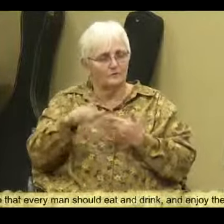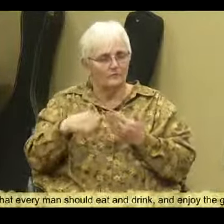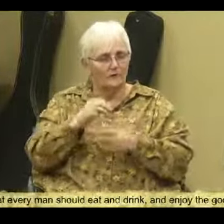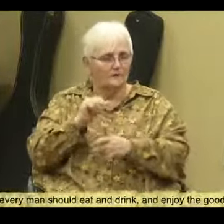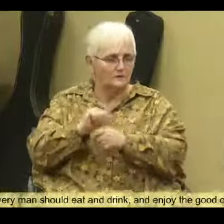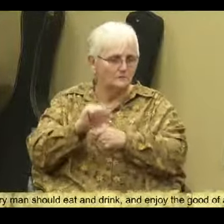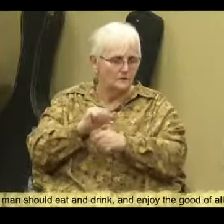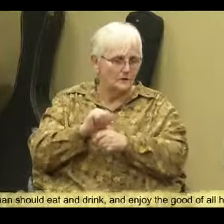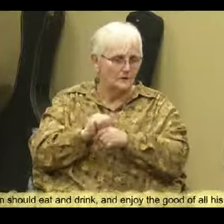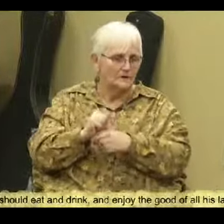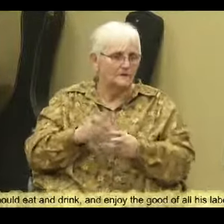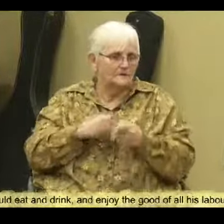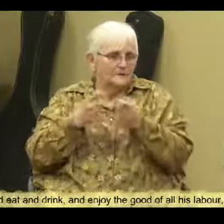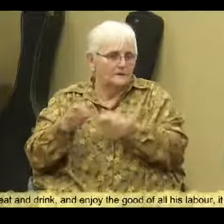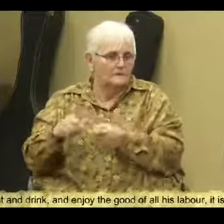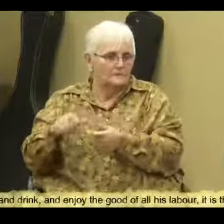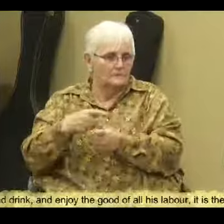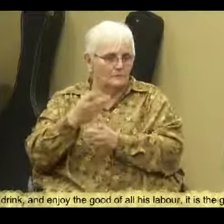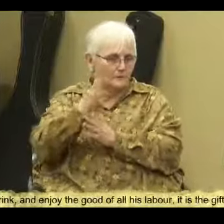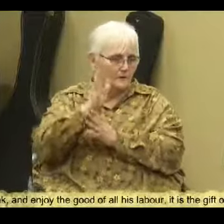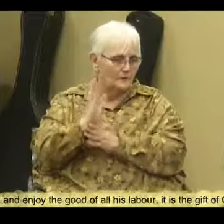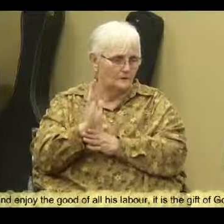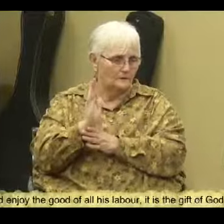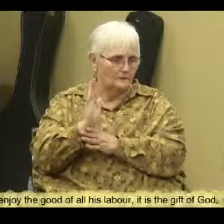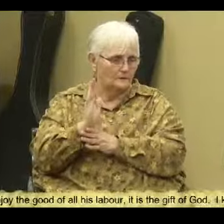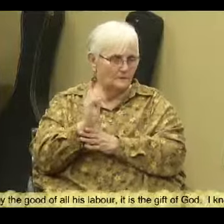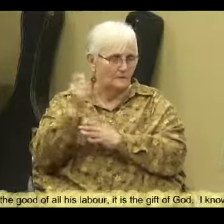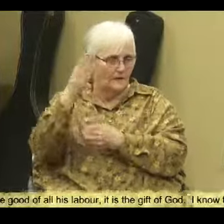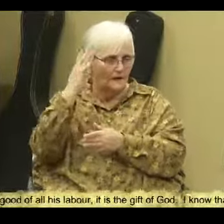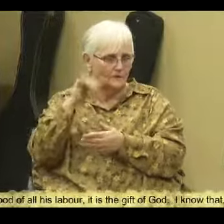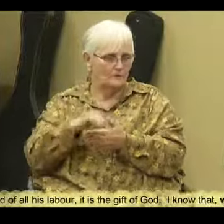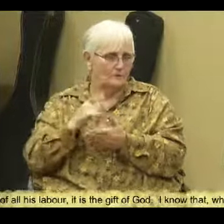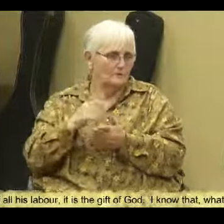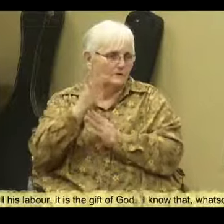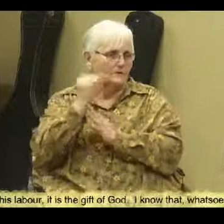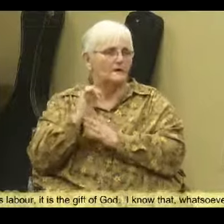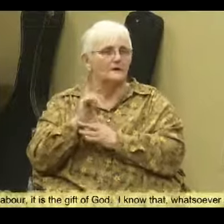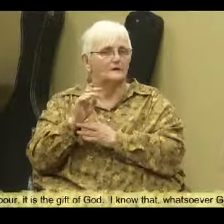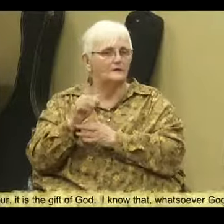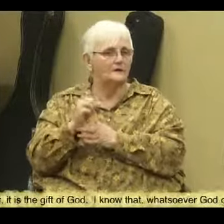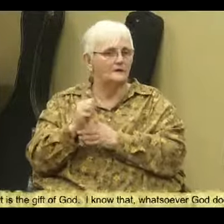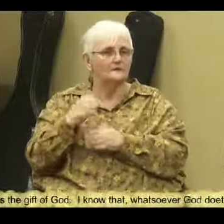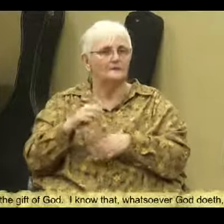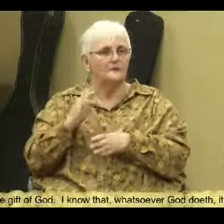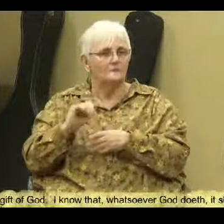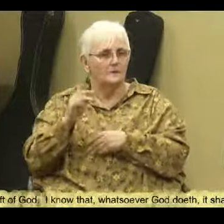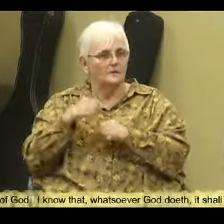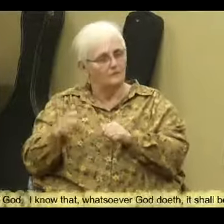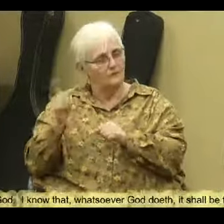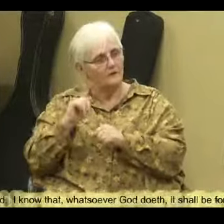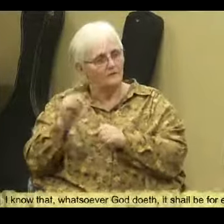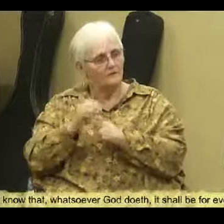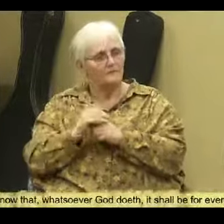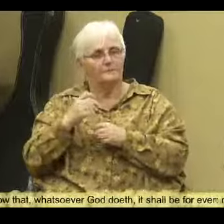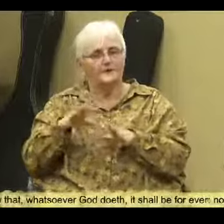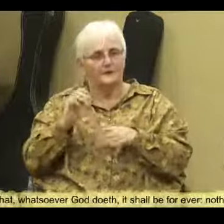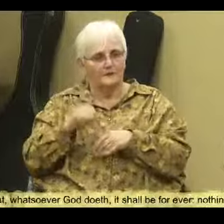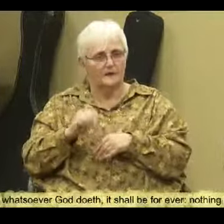It is a gift of God. It know that whatever God does, it shall be forever. Nothing can be added